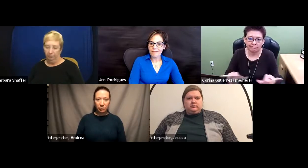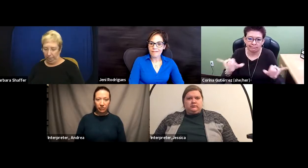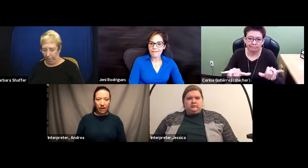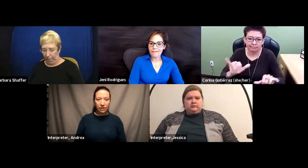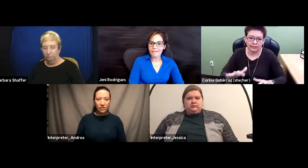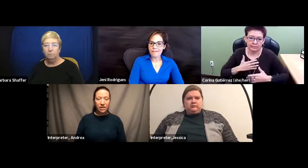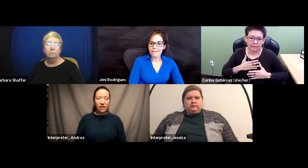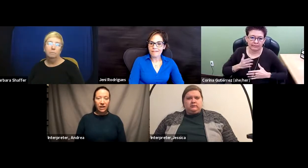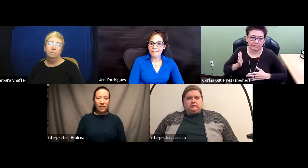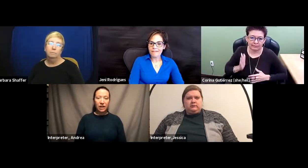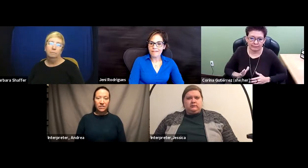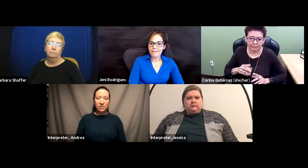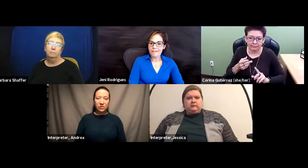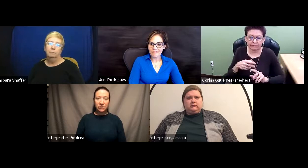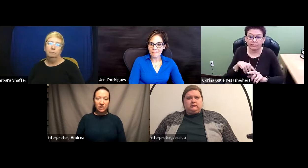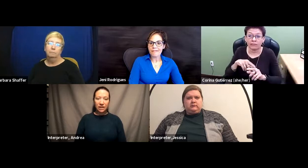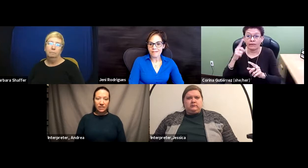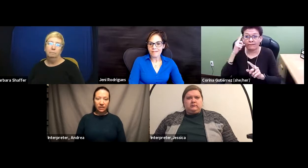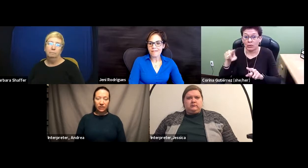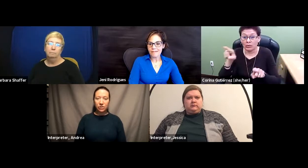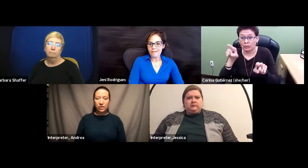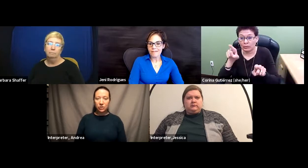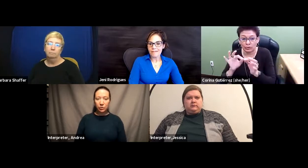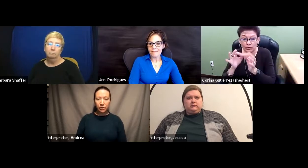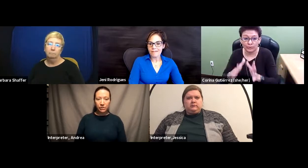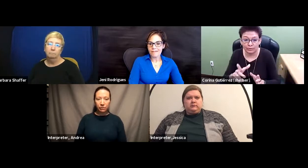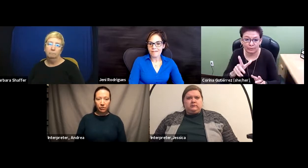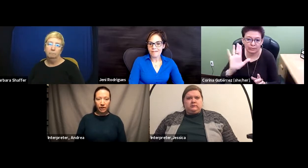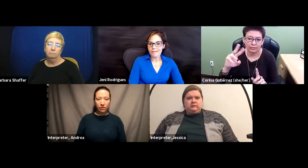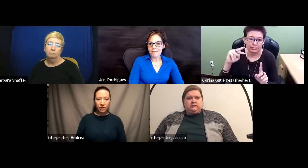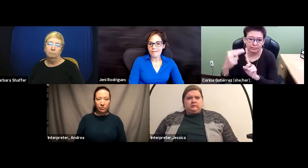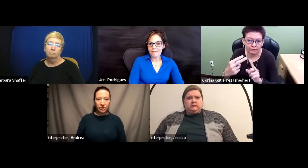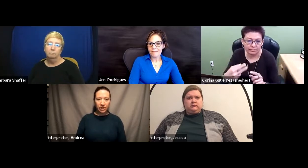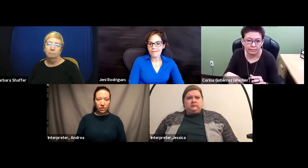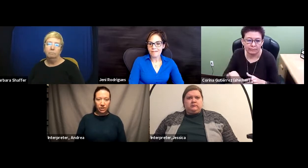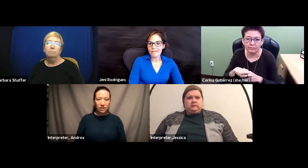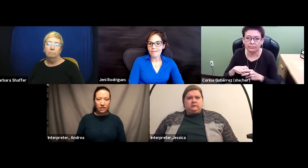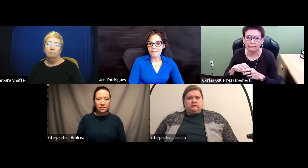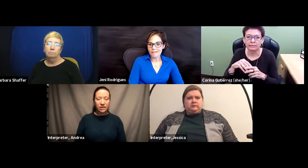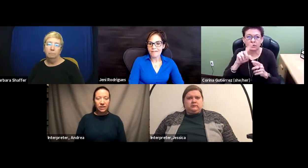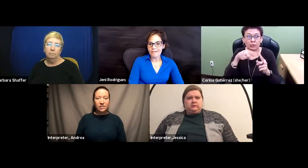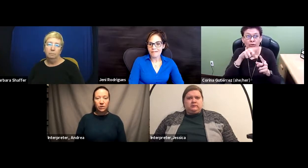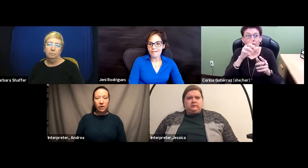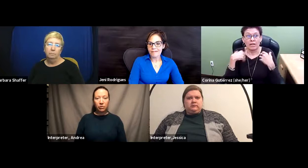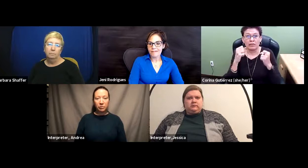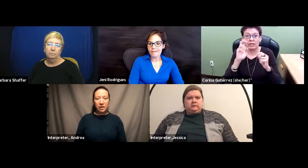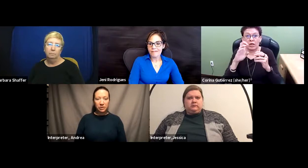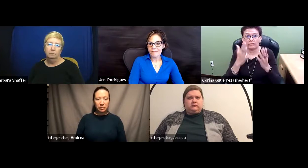providers and has to use ASL English interpreters for my everyday communication needs. So we all will be able to